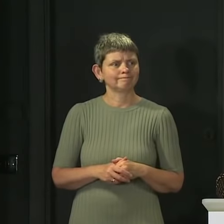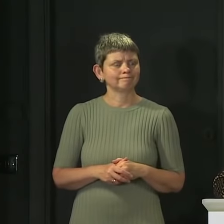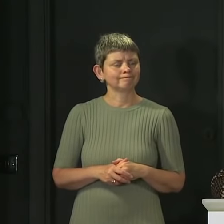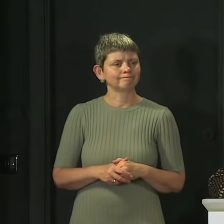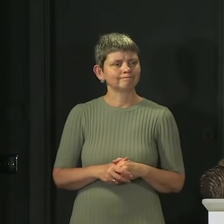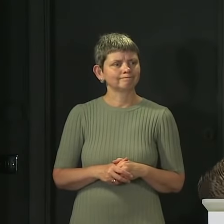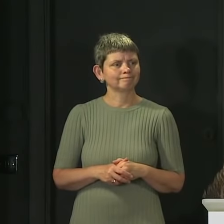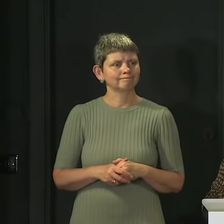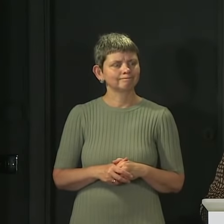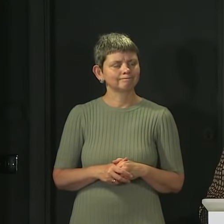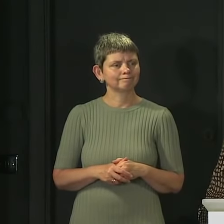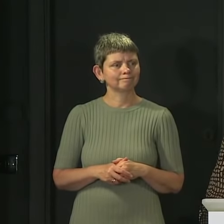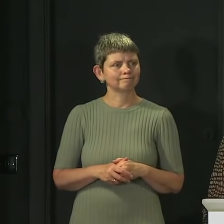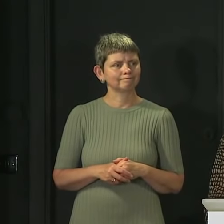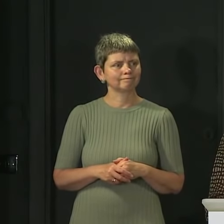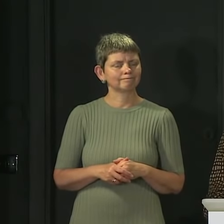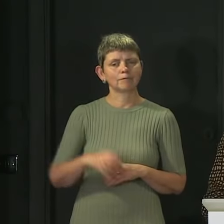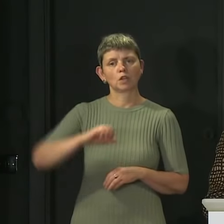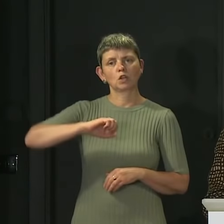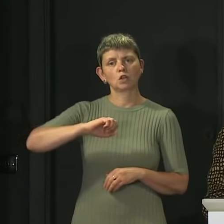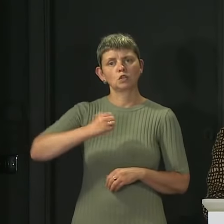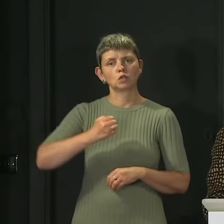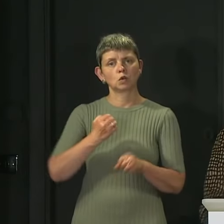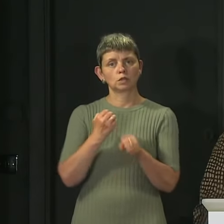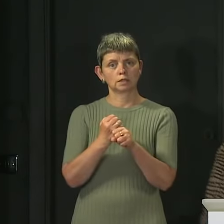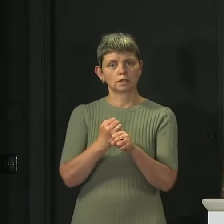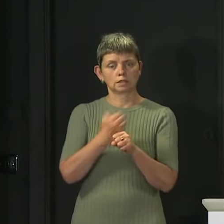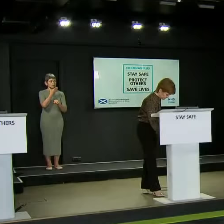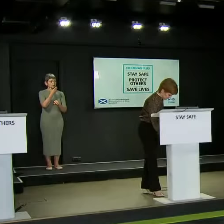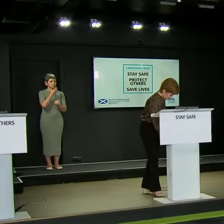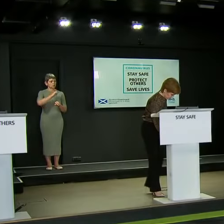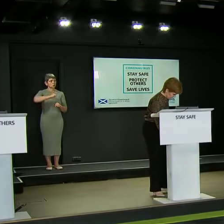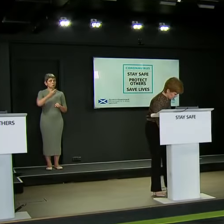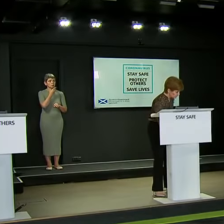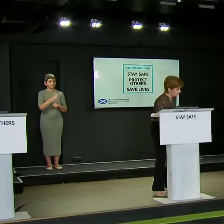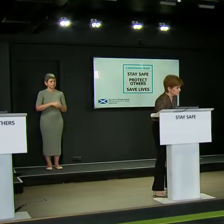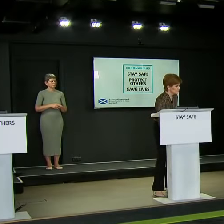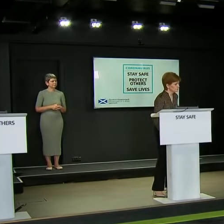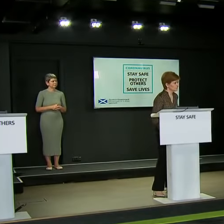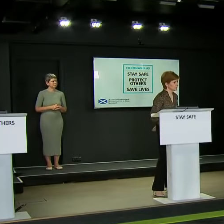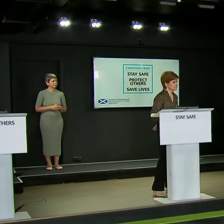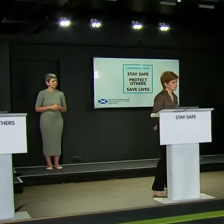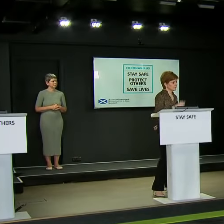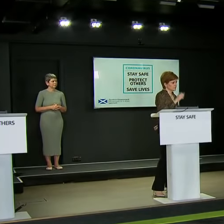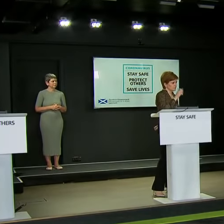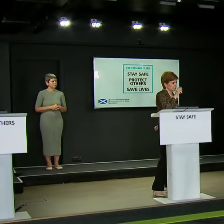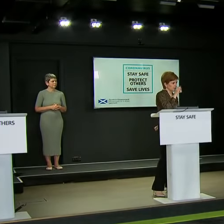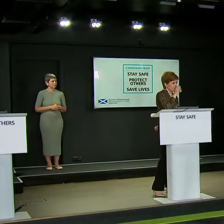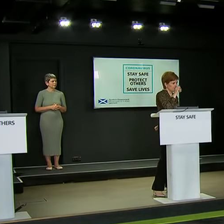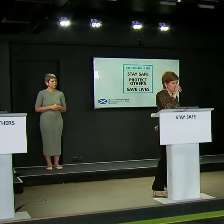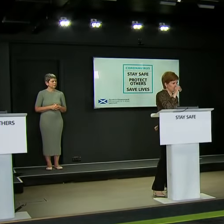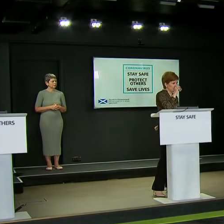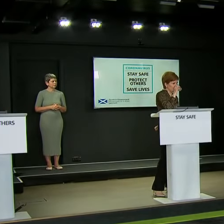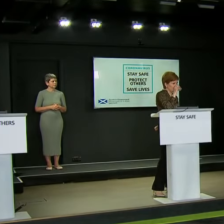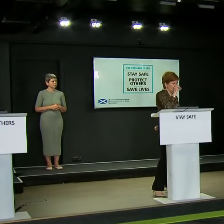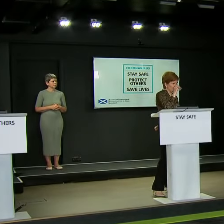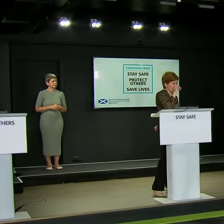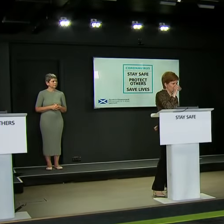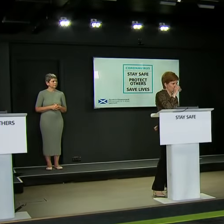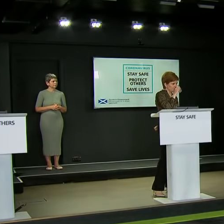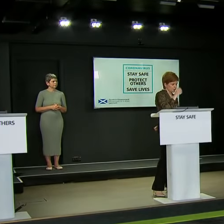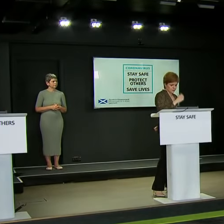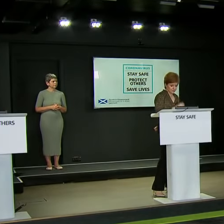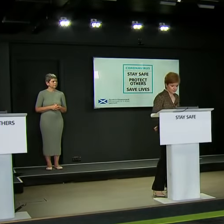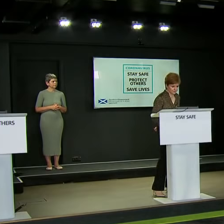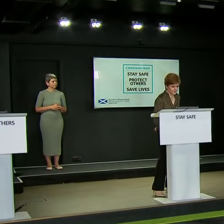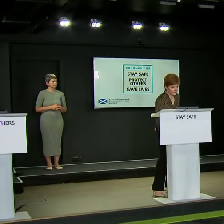Conor Matchett from the Scotsman. Thank you, Prime Minister. And I wanted to just quickly return to the issue of the